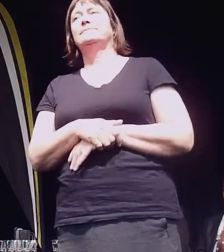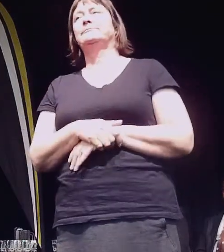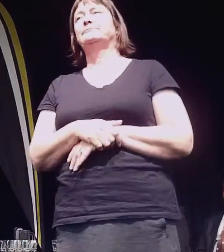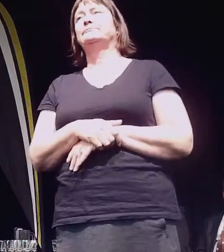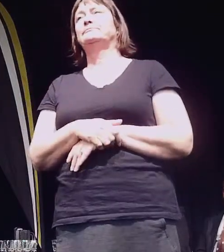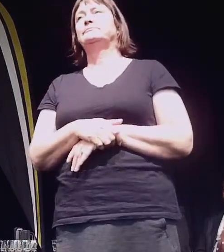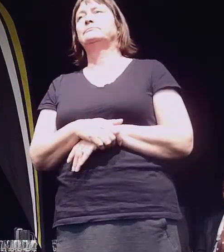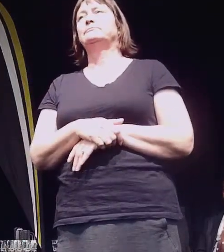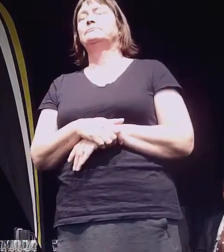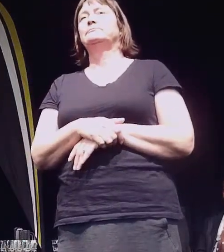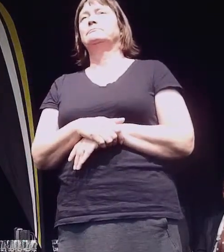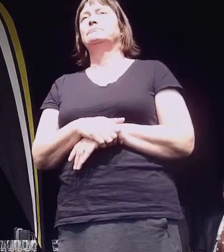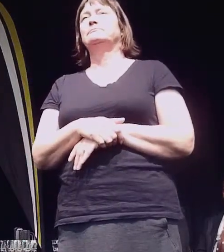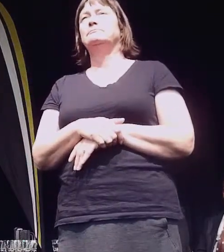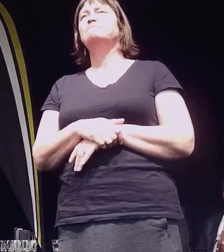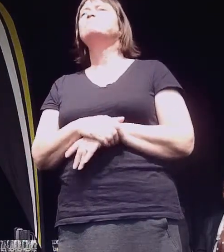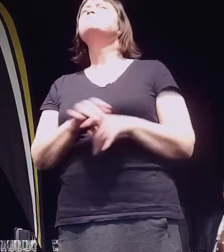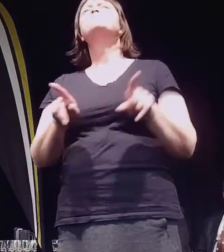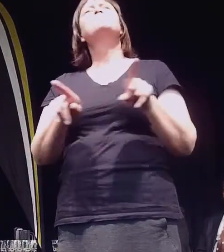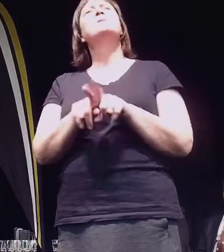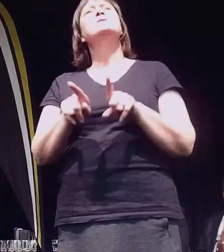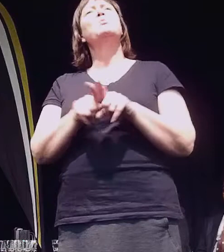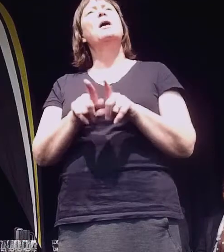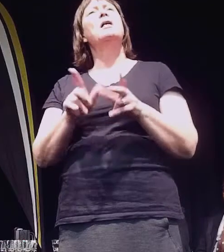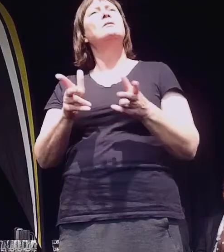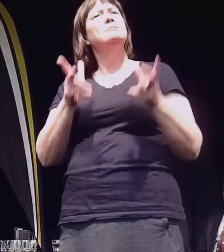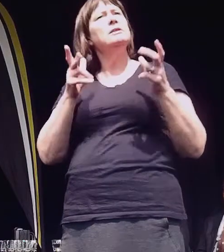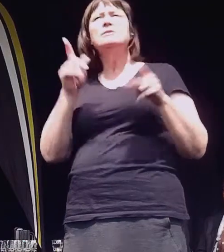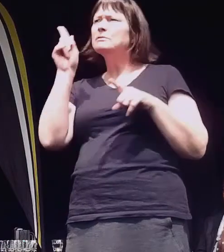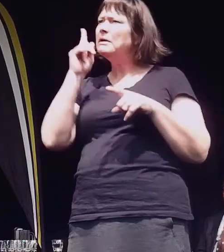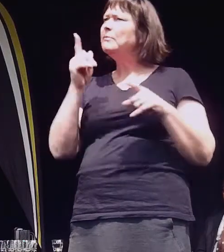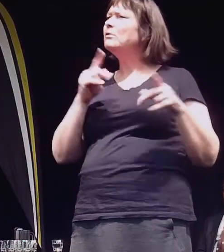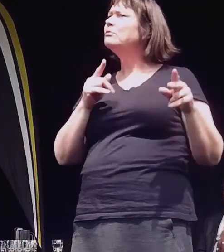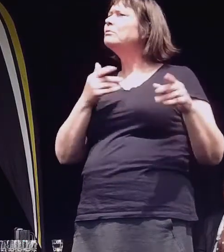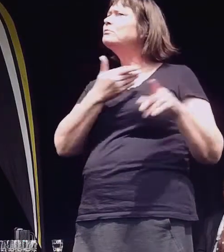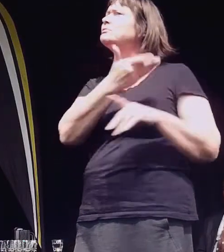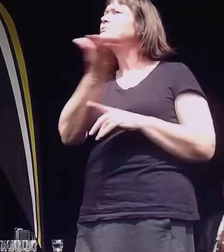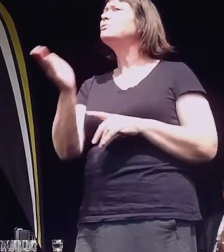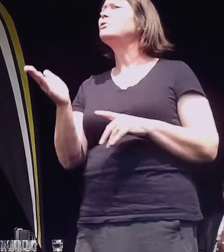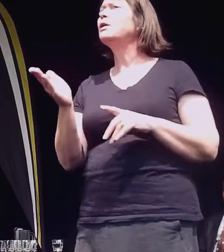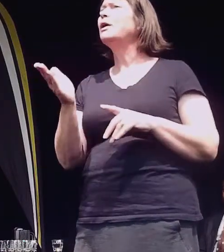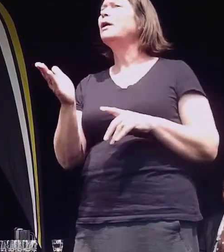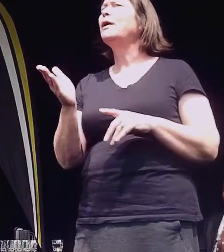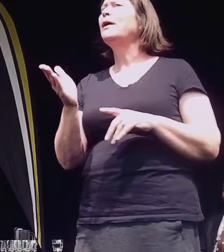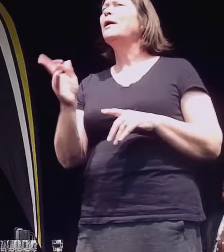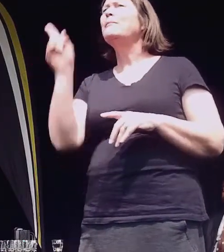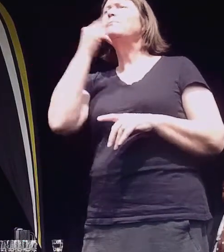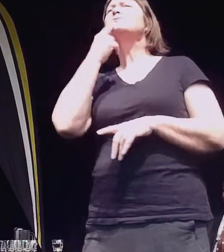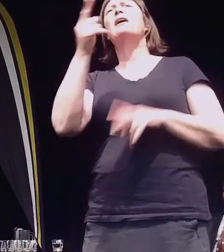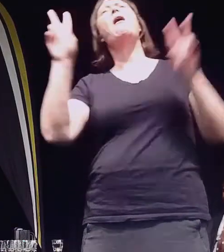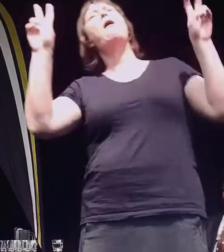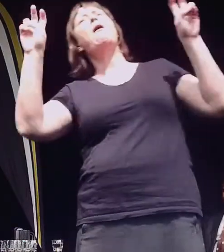The other thing that sort of strikes me about listening to people tonight is we've heard the phrase rate payers used a lot as well.